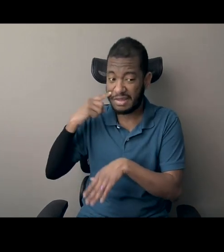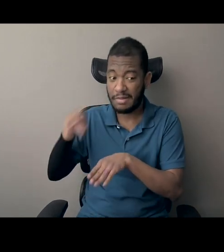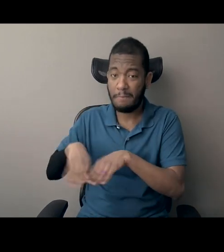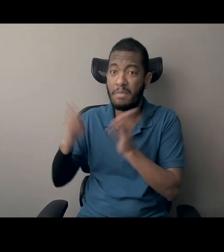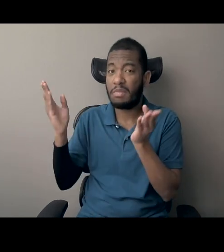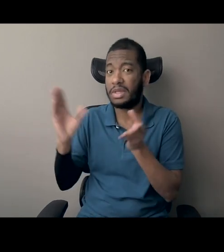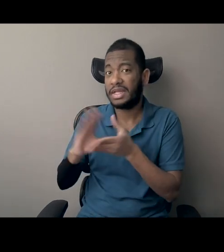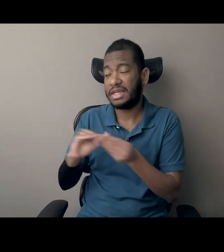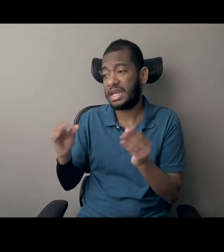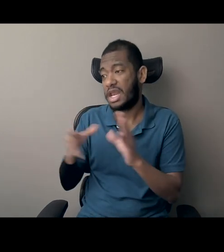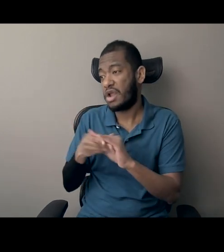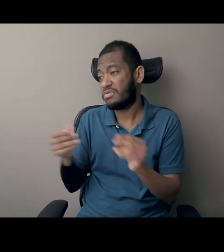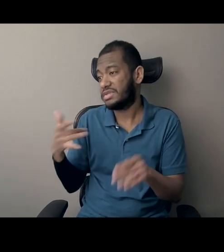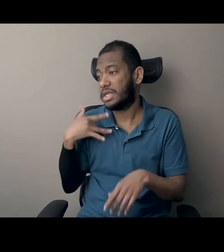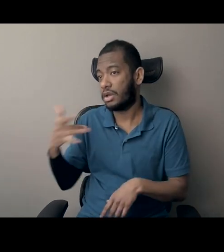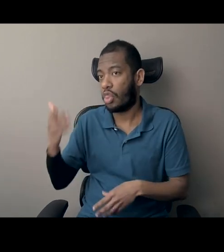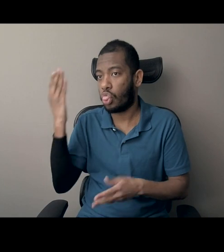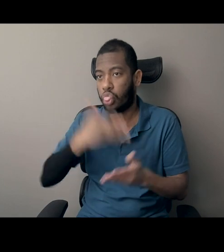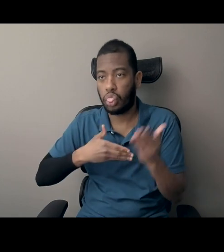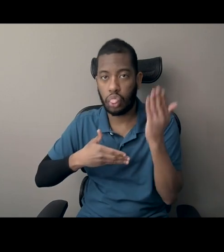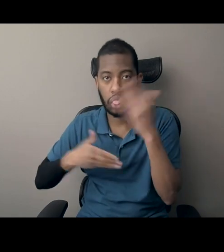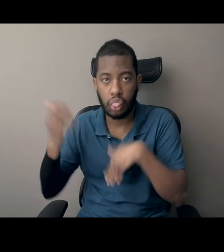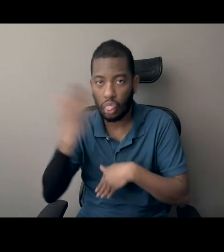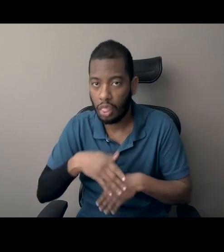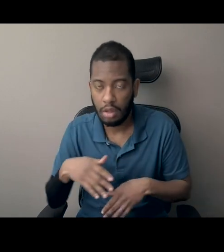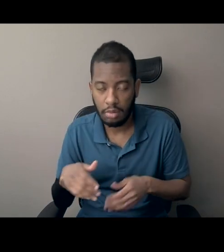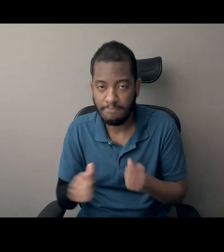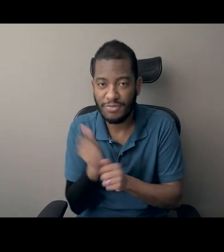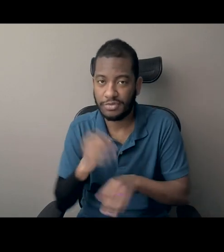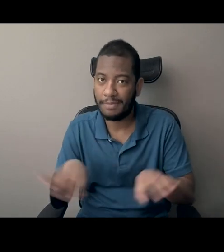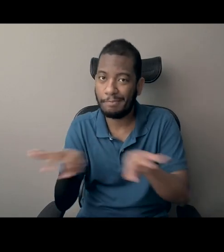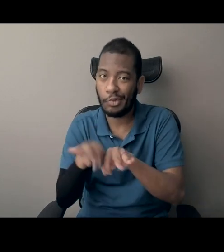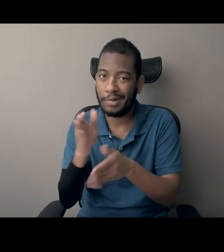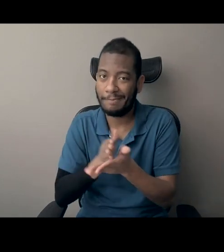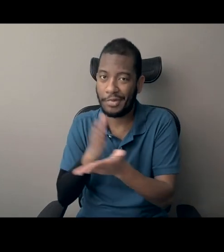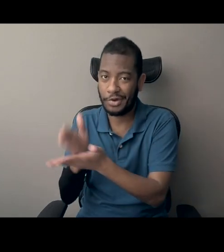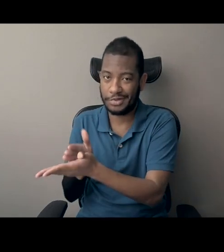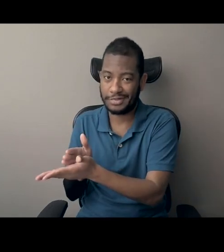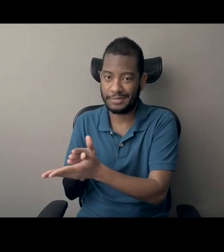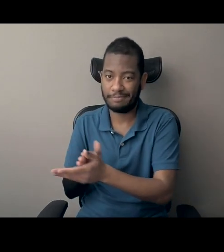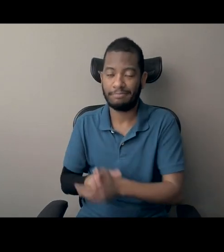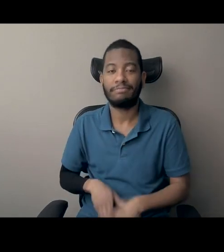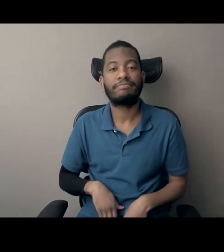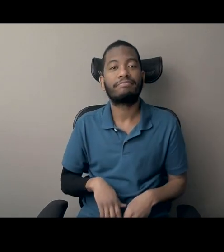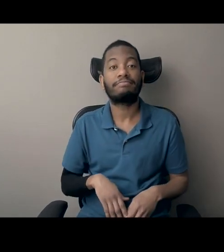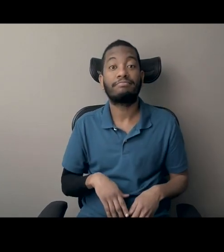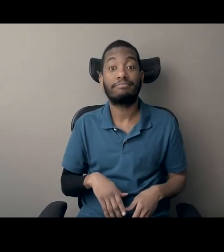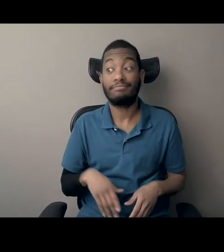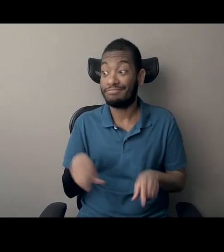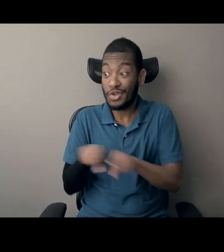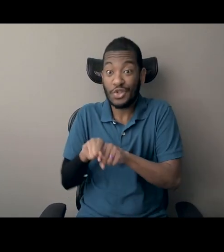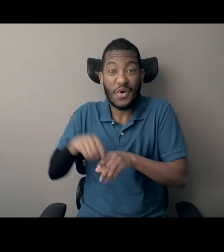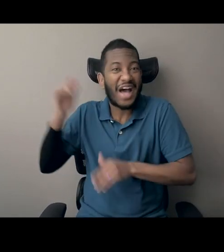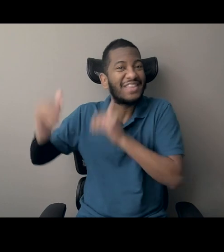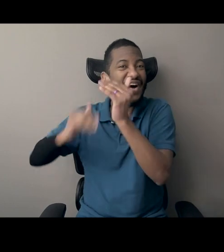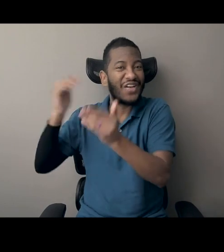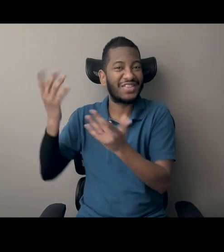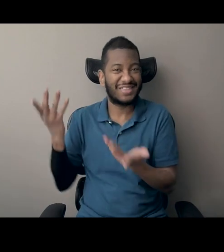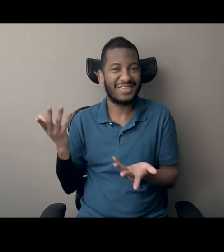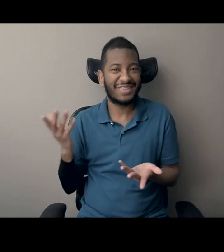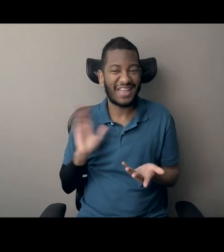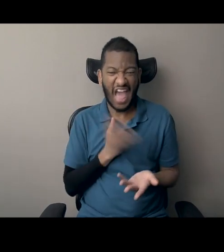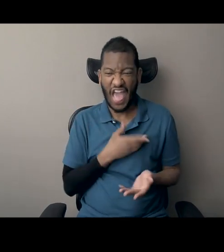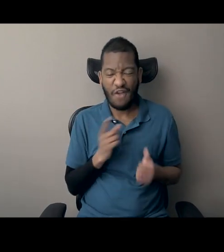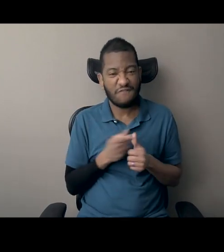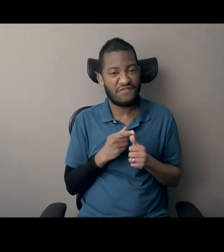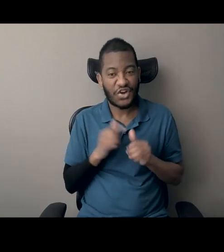really, like you said, it skips over the most important parts. Um, and then lastly adults, because as in the first activity, as you